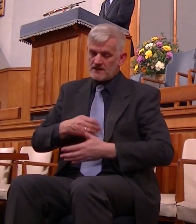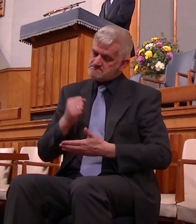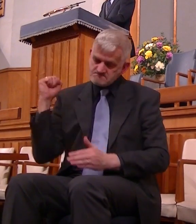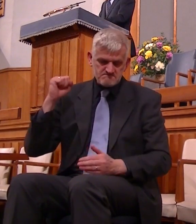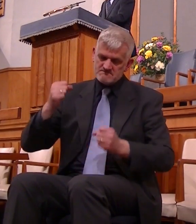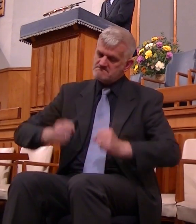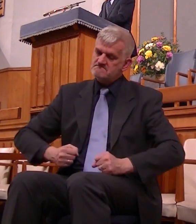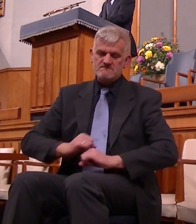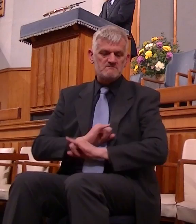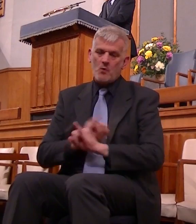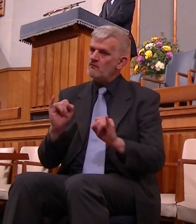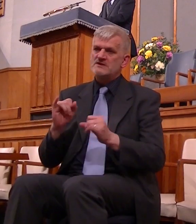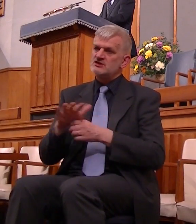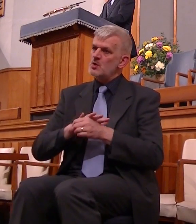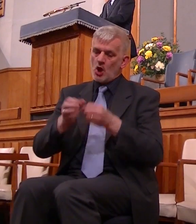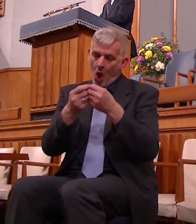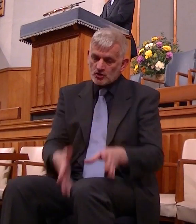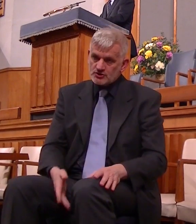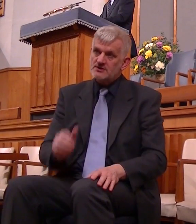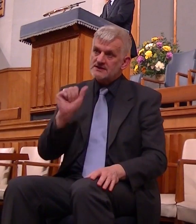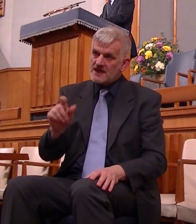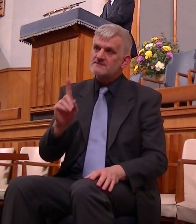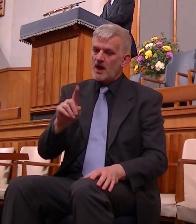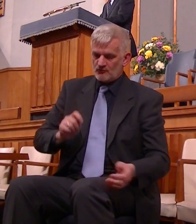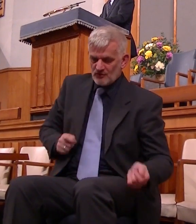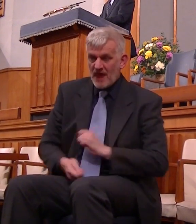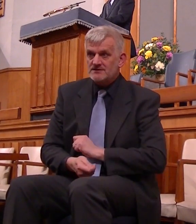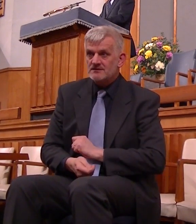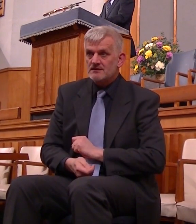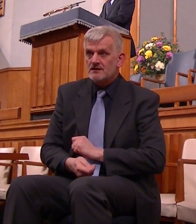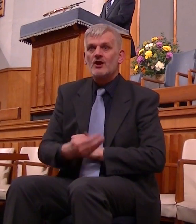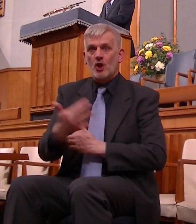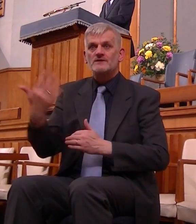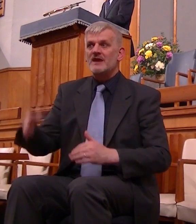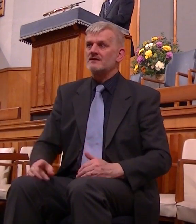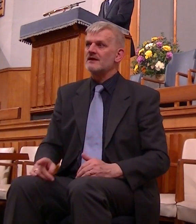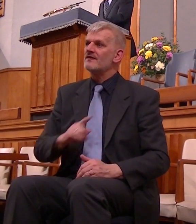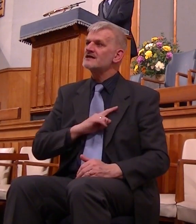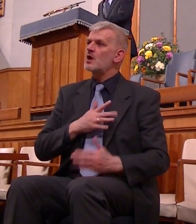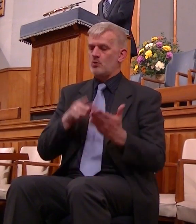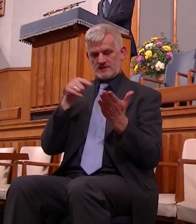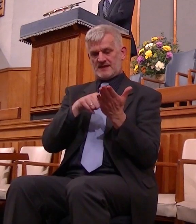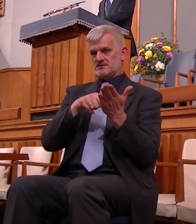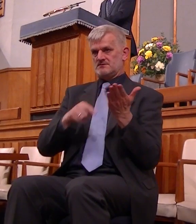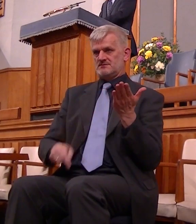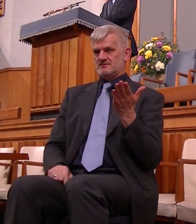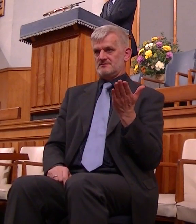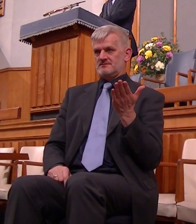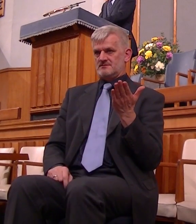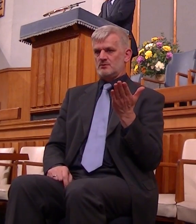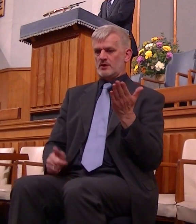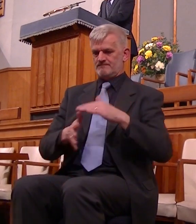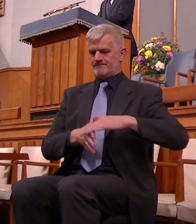situations so I'd like us to look at these remarkable verses conversion is always the